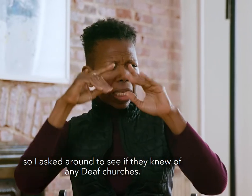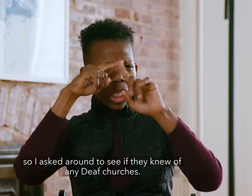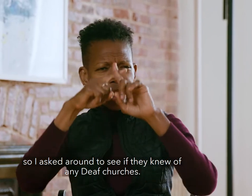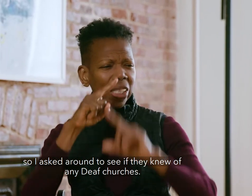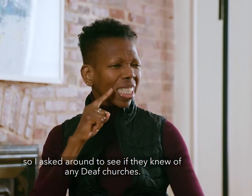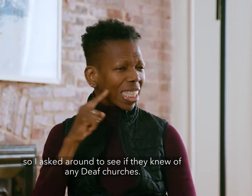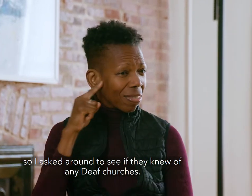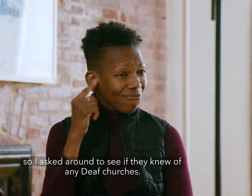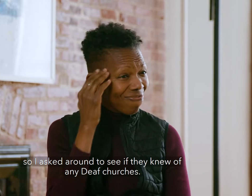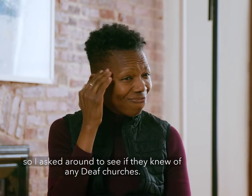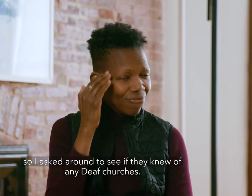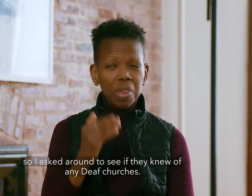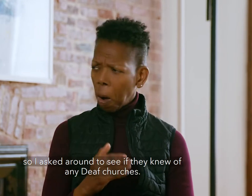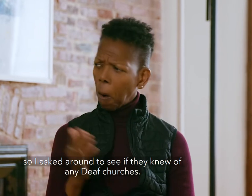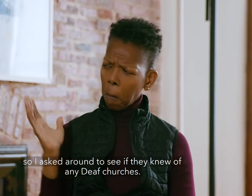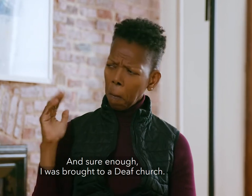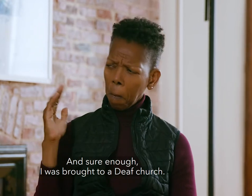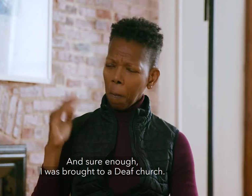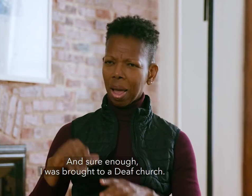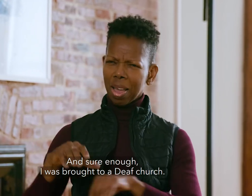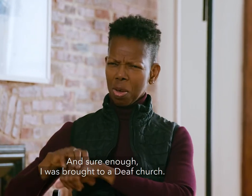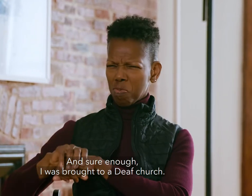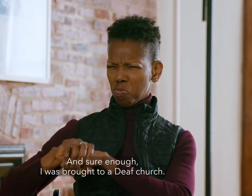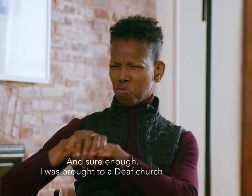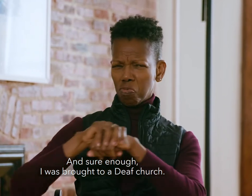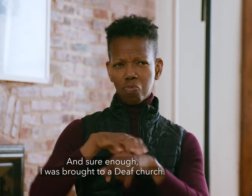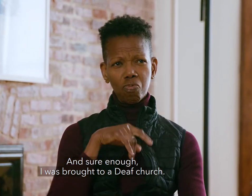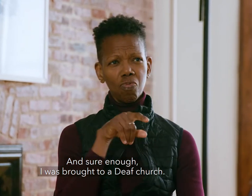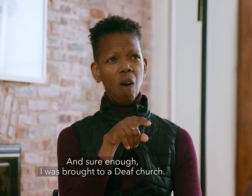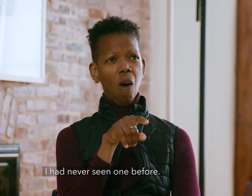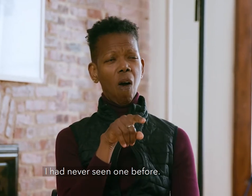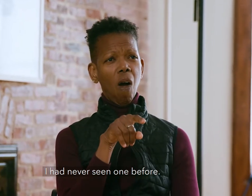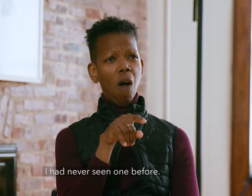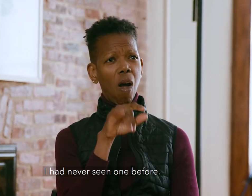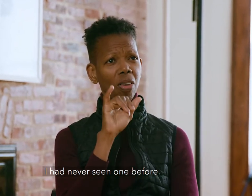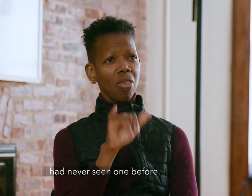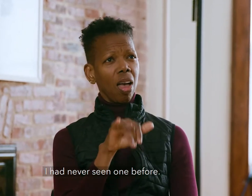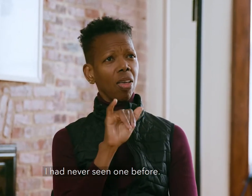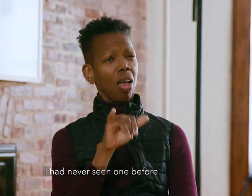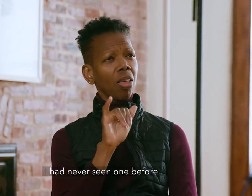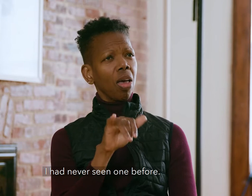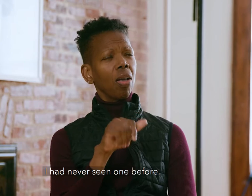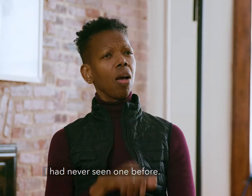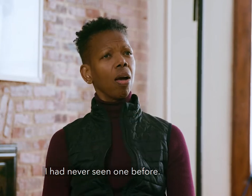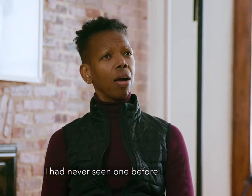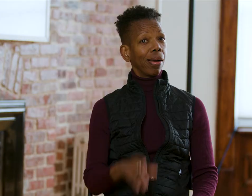around to see if they knew of any deaf churches. And sure enough, I was brought to a deaf church. I had never seen one before.